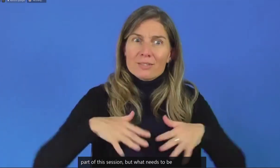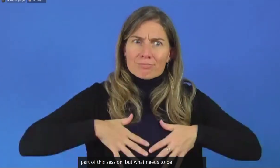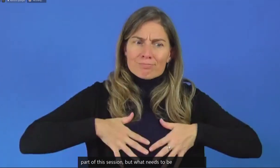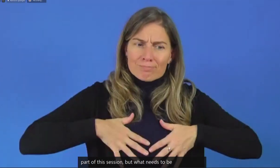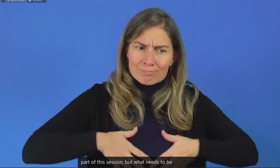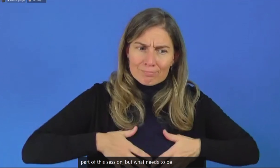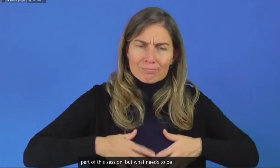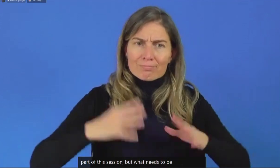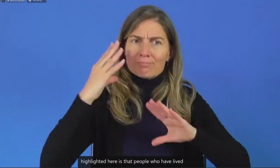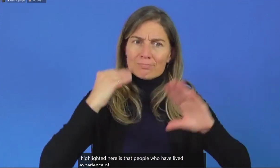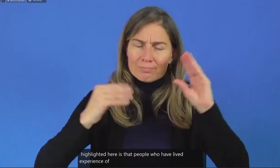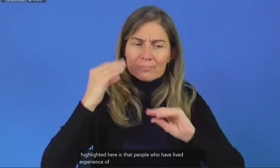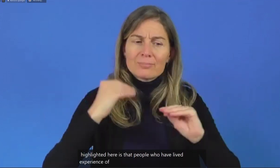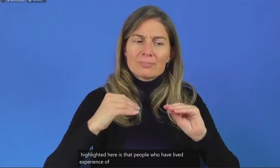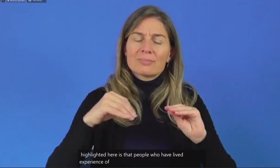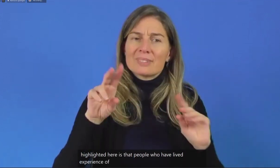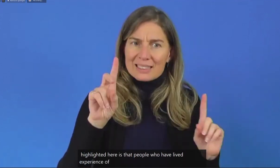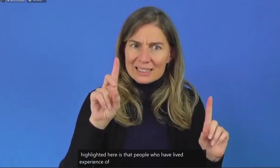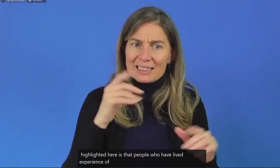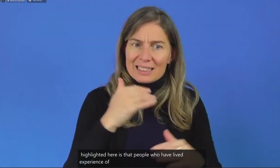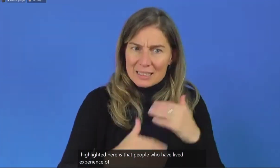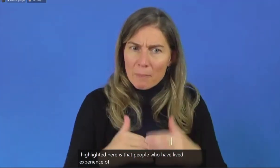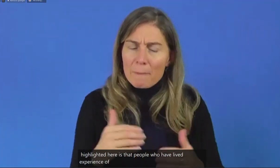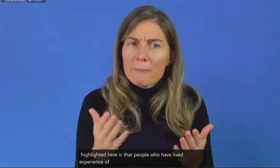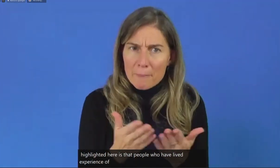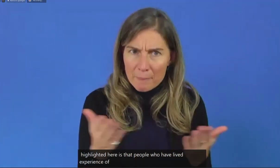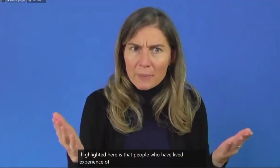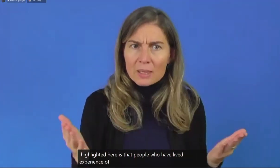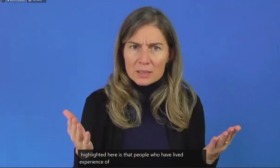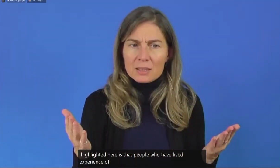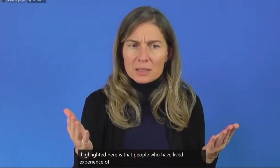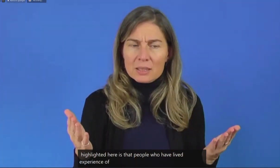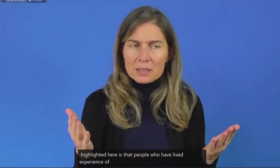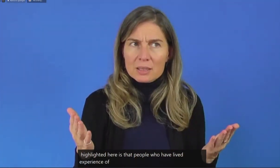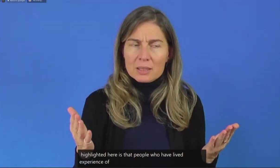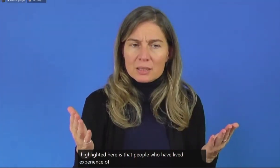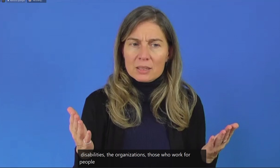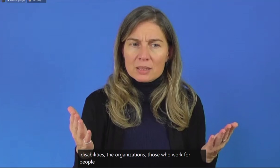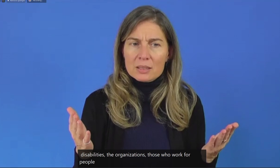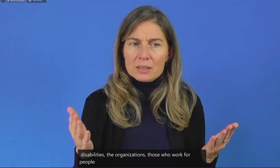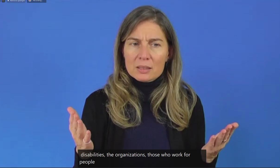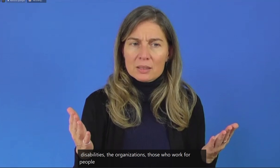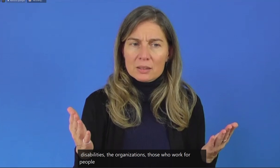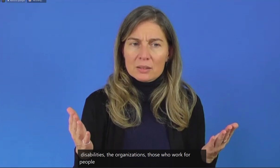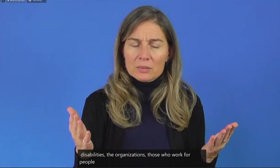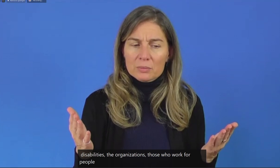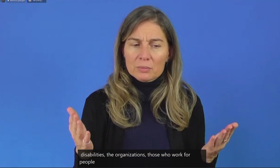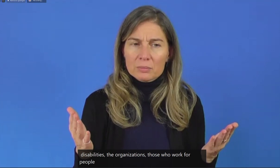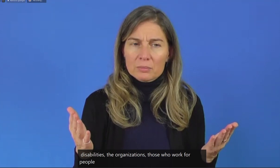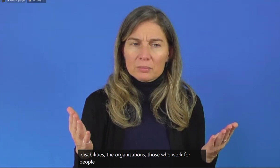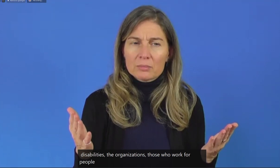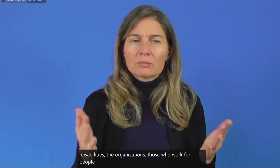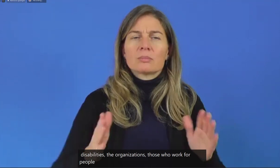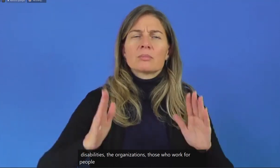those who work for people with disabilities, they need to be proactive